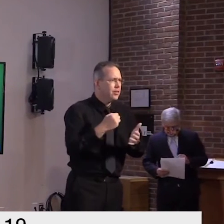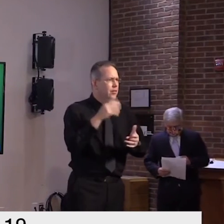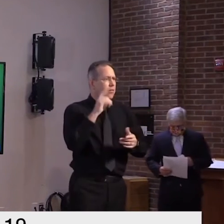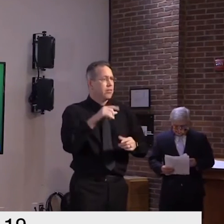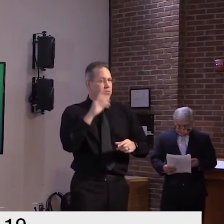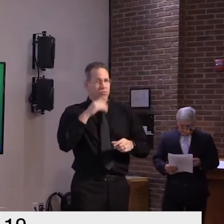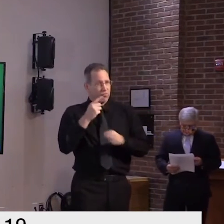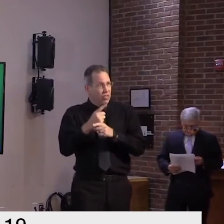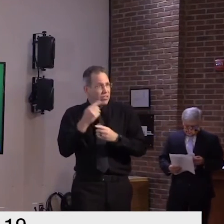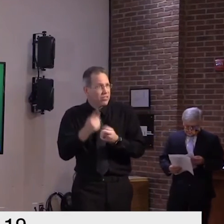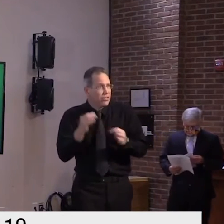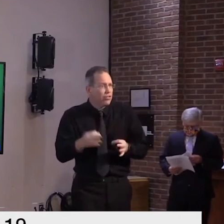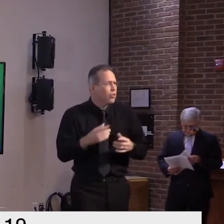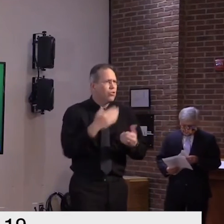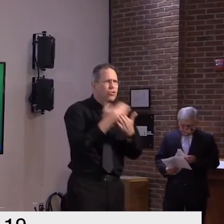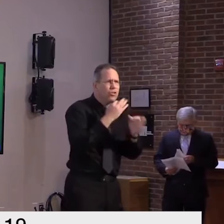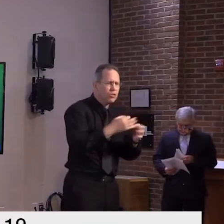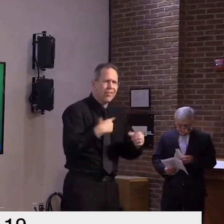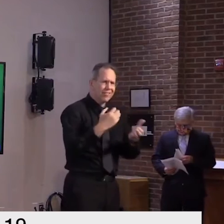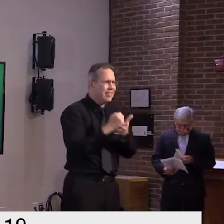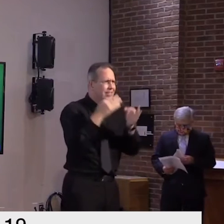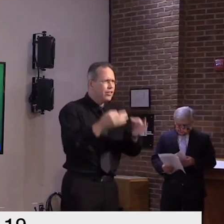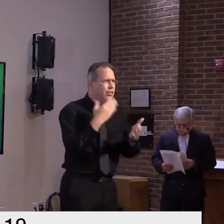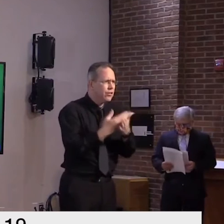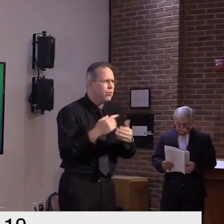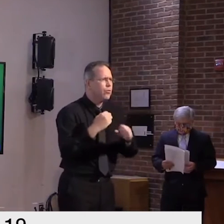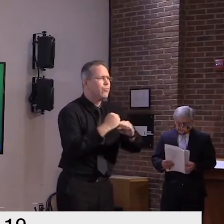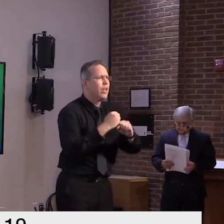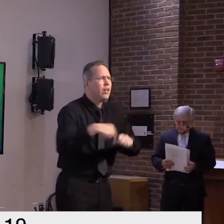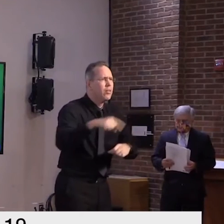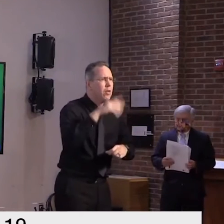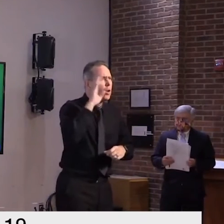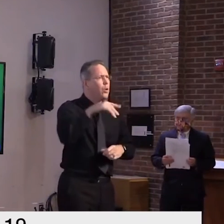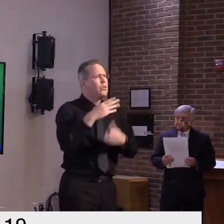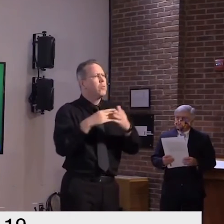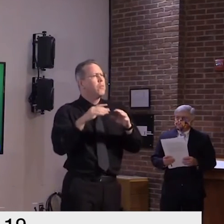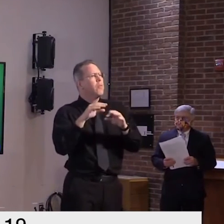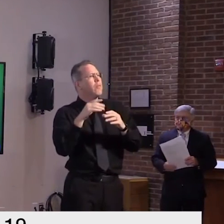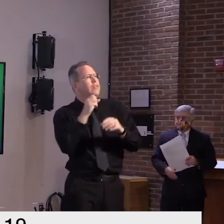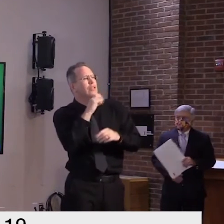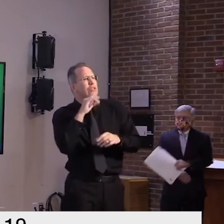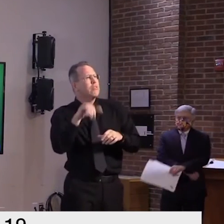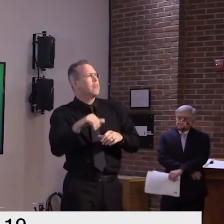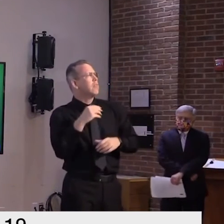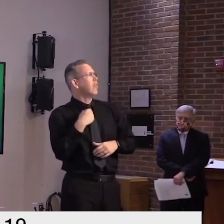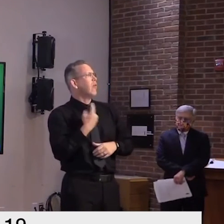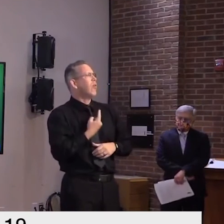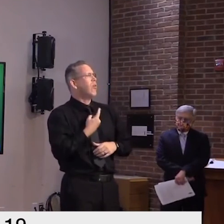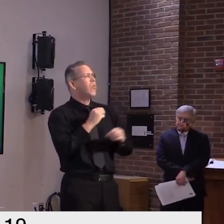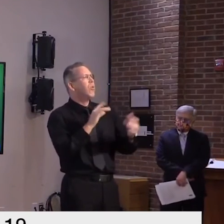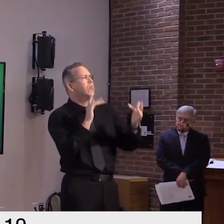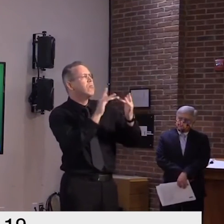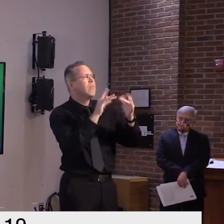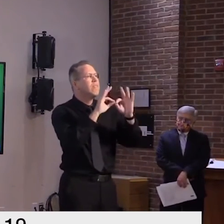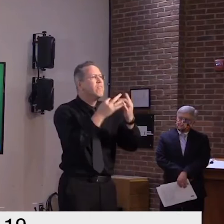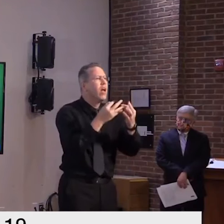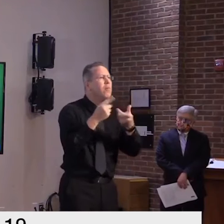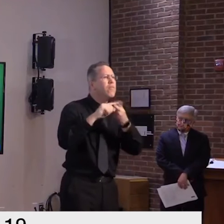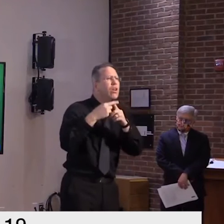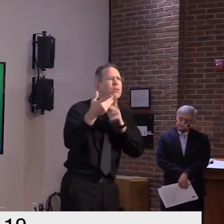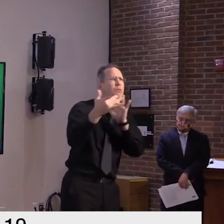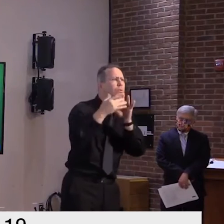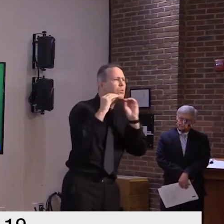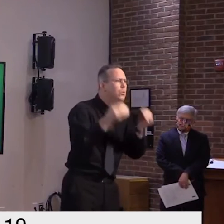residents and their families so my team including the agency of Human Services Department of Disabilities